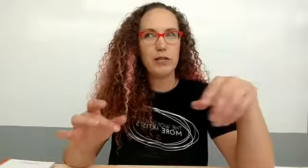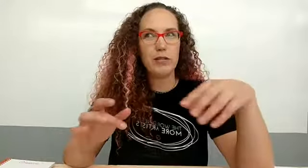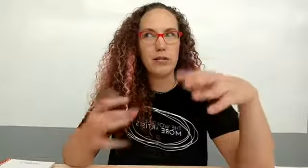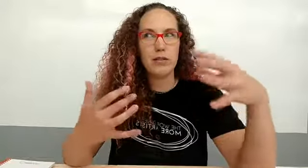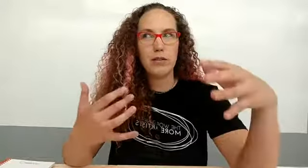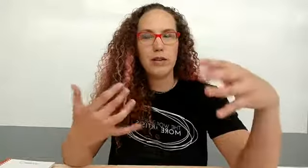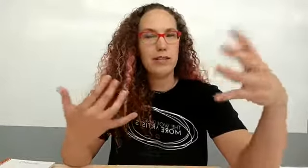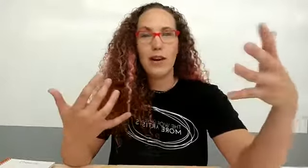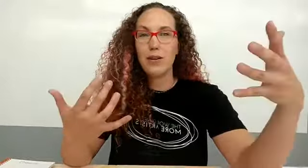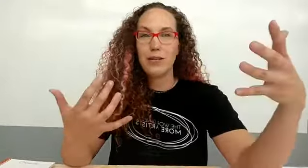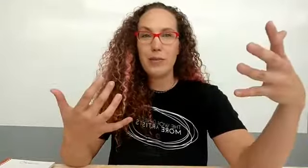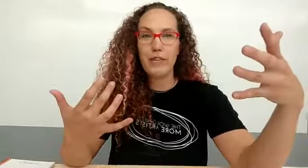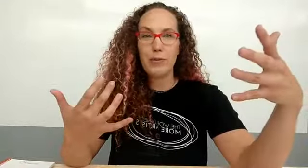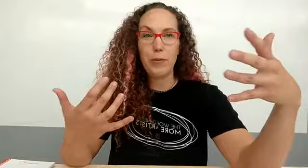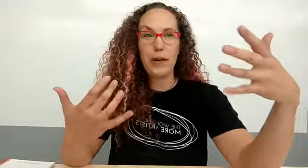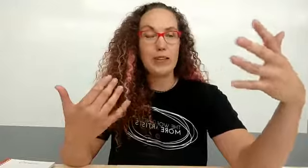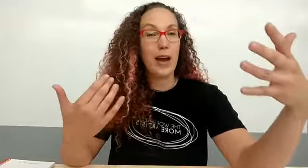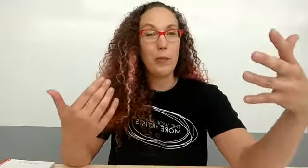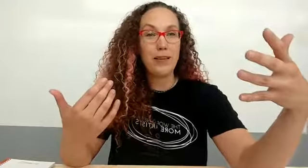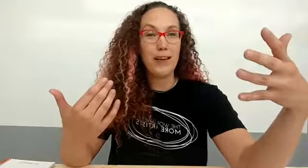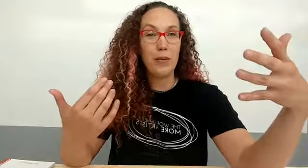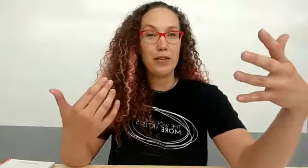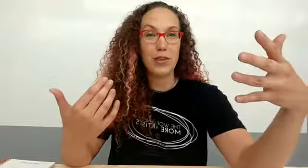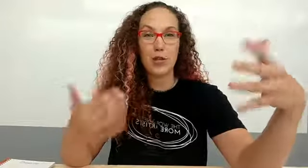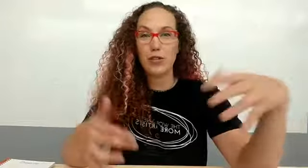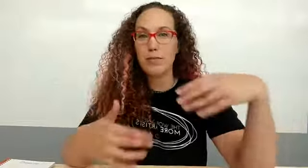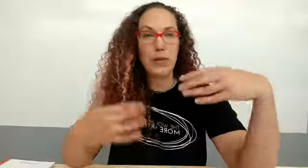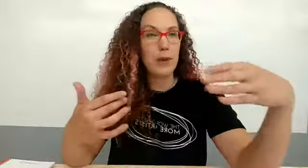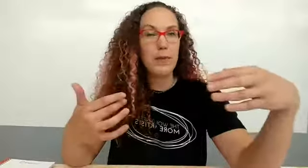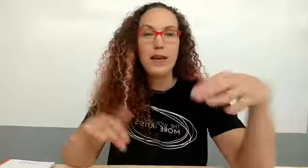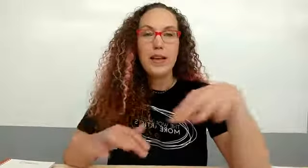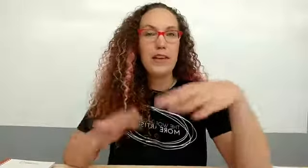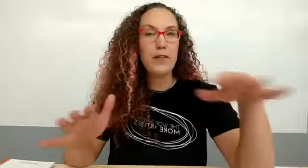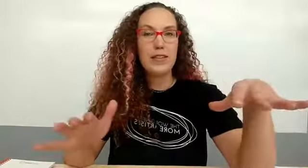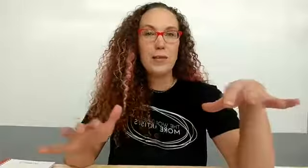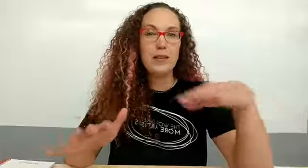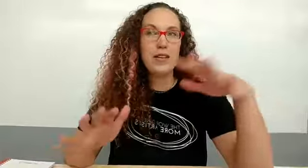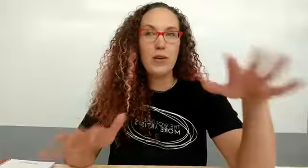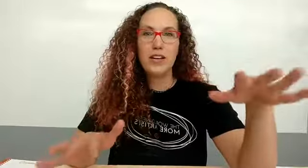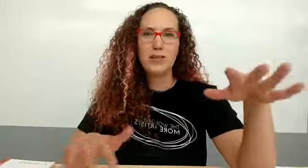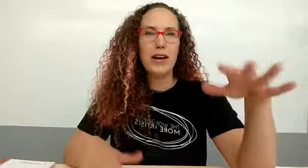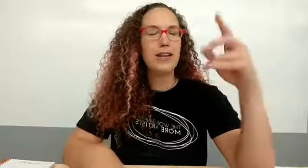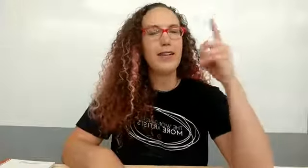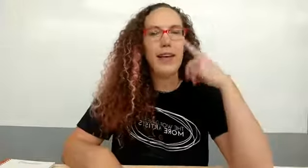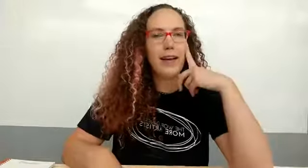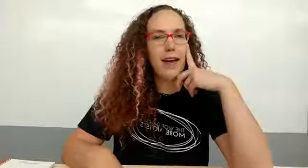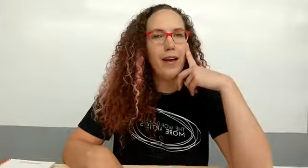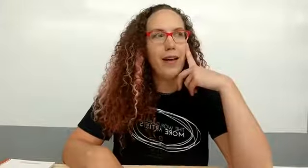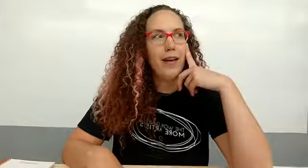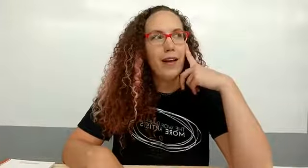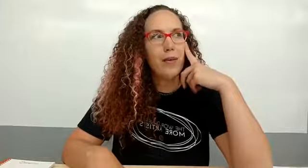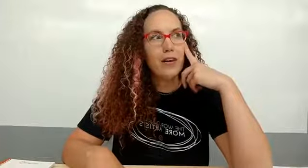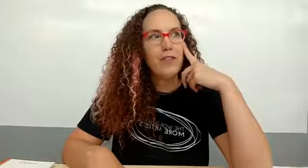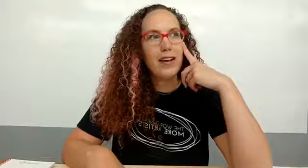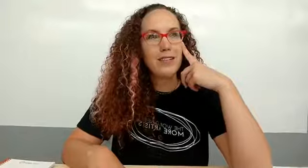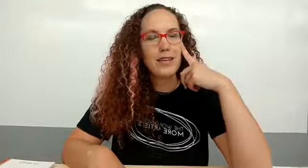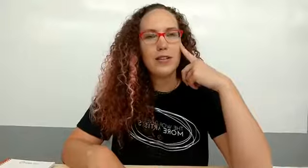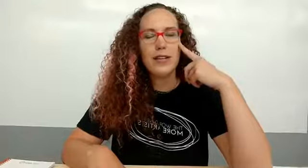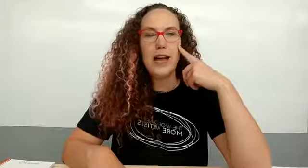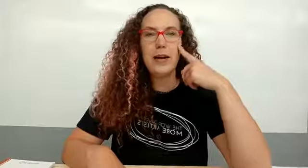it's how it works in my facebook page i hope that's how it works in yours okay if for some reason a week goes by and you're like huh i wonder if allison never did that